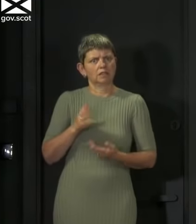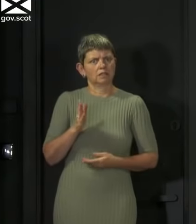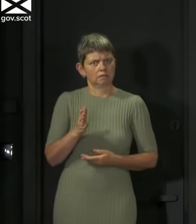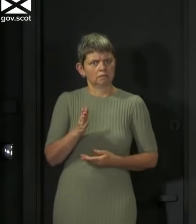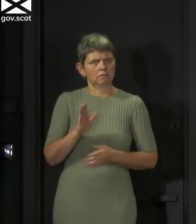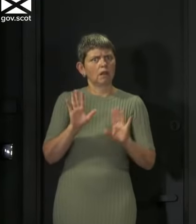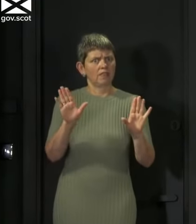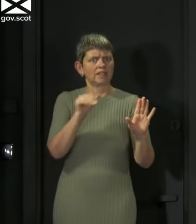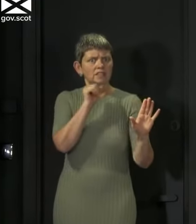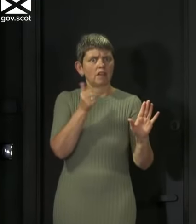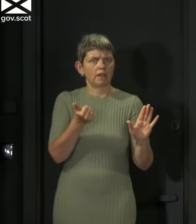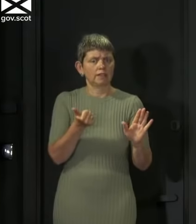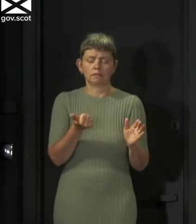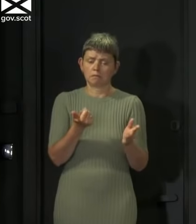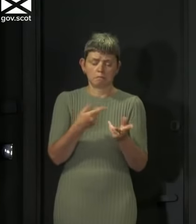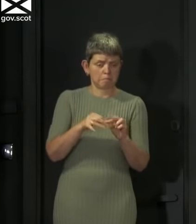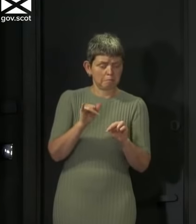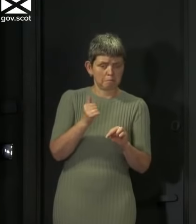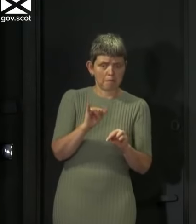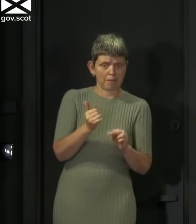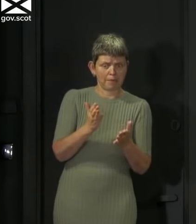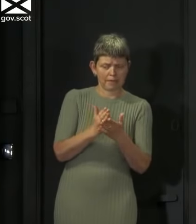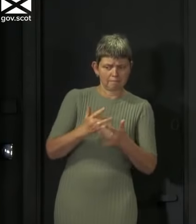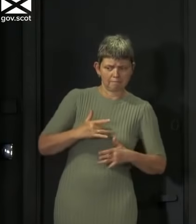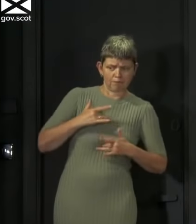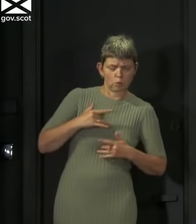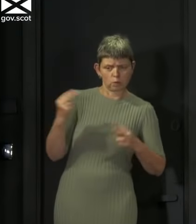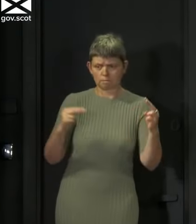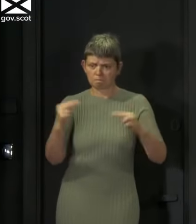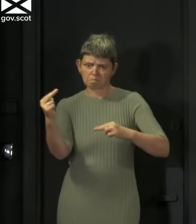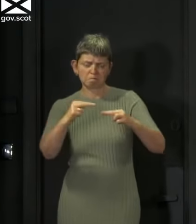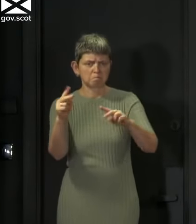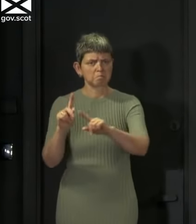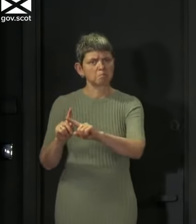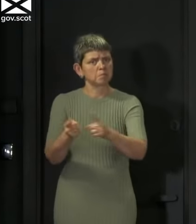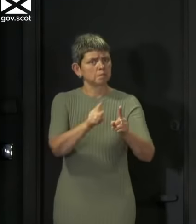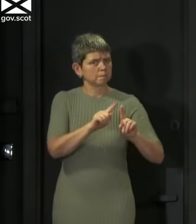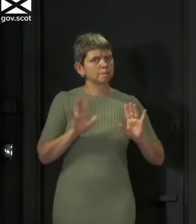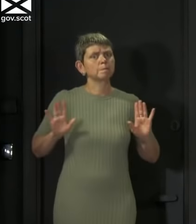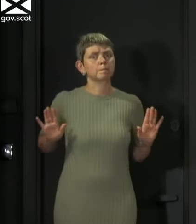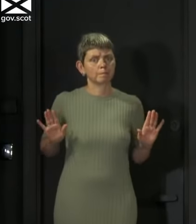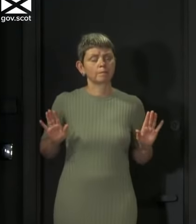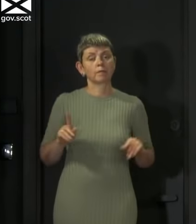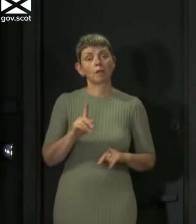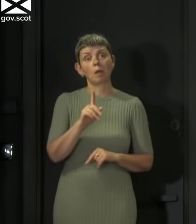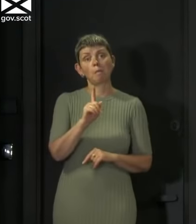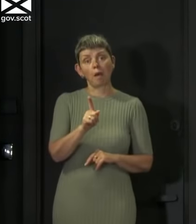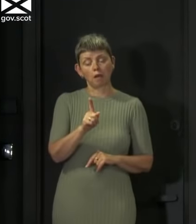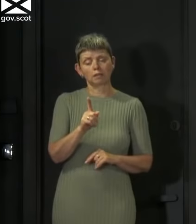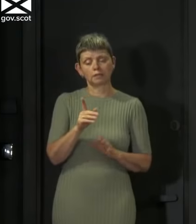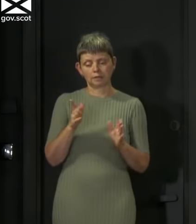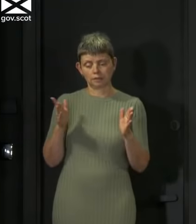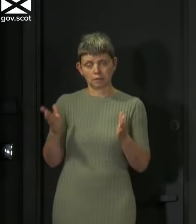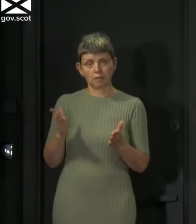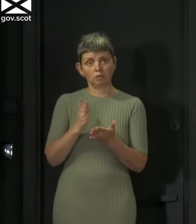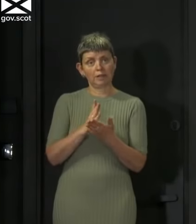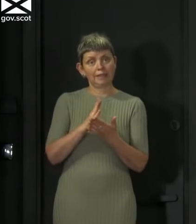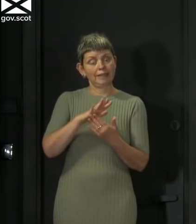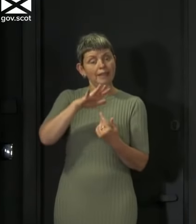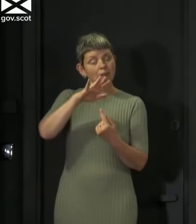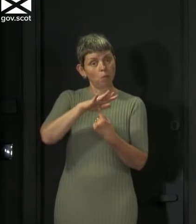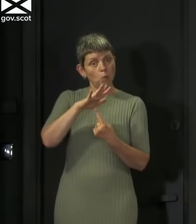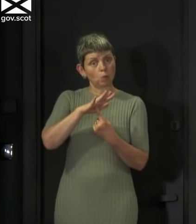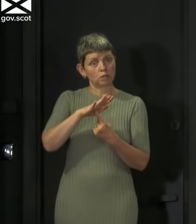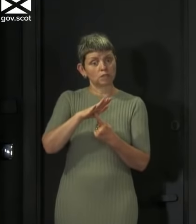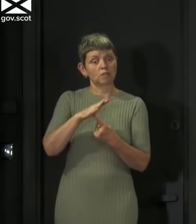That's fine. That's a discussion to be had. But in debating and discussing this, let's not risk taking away young people's